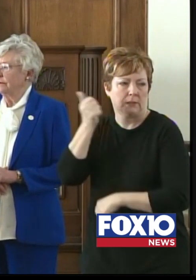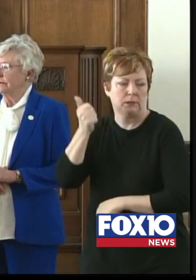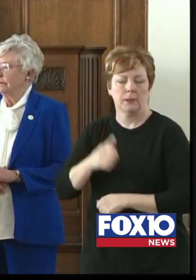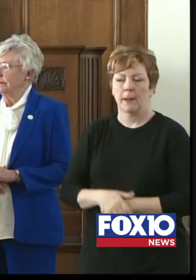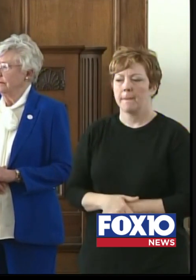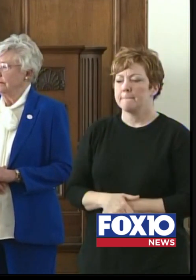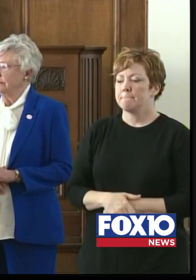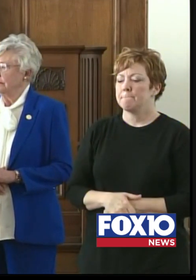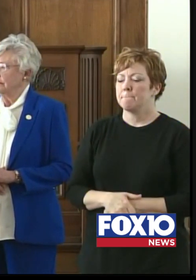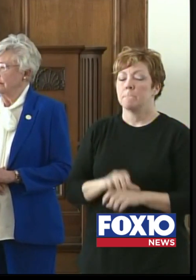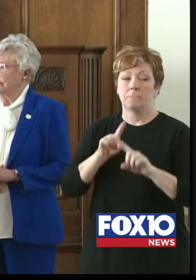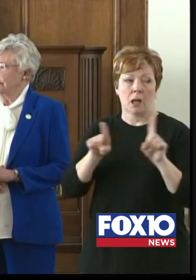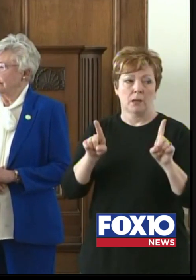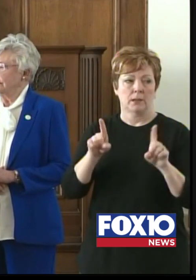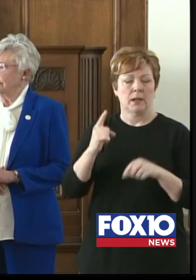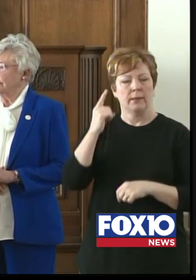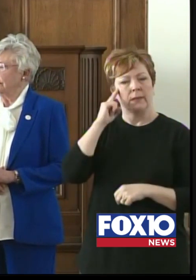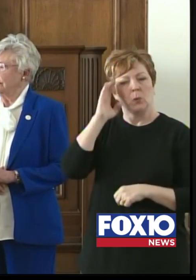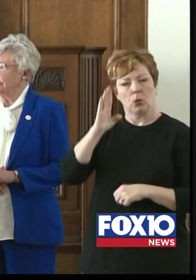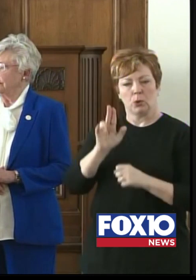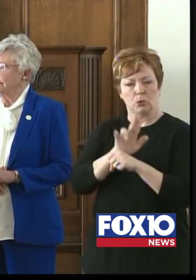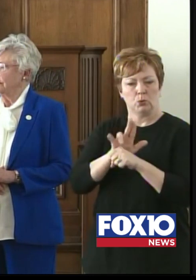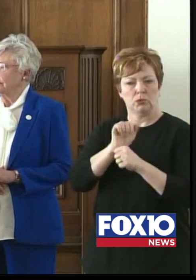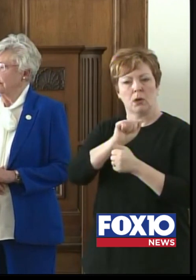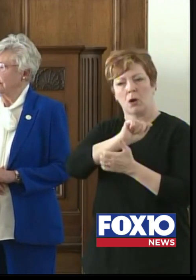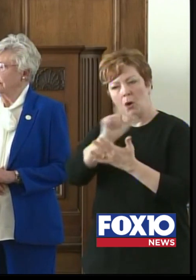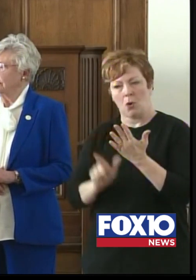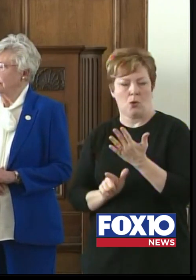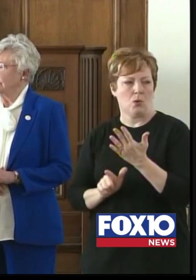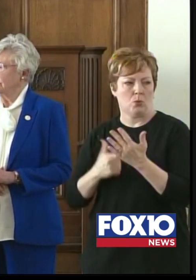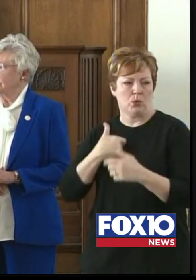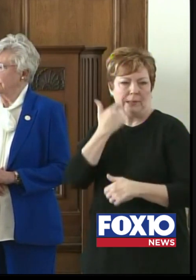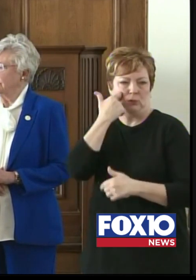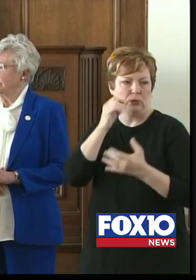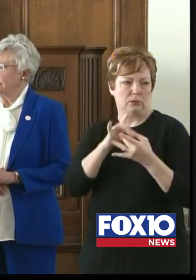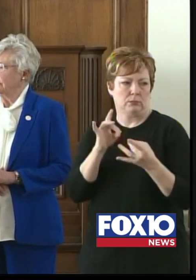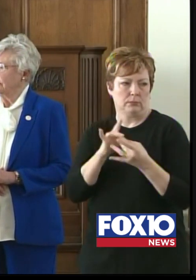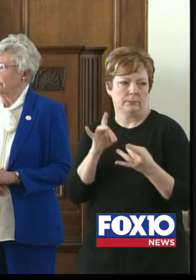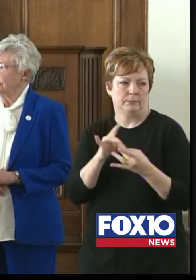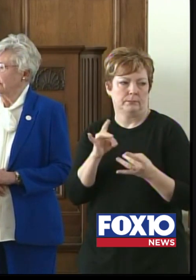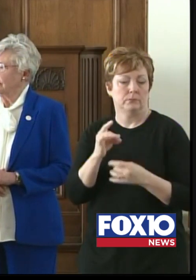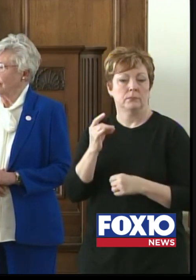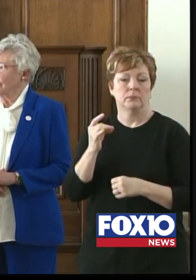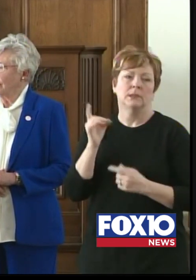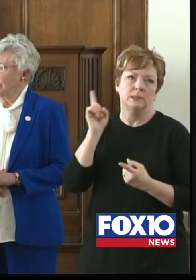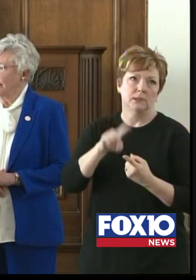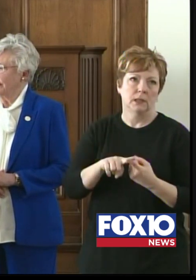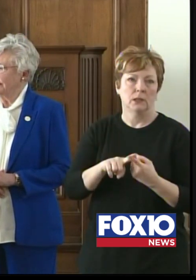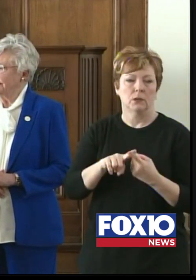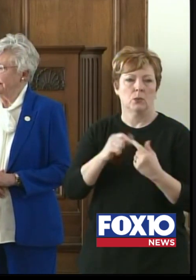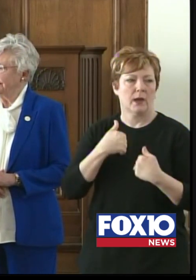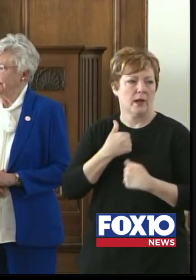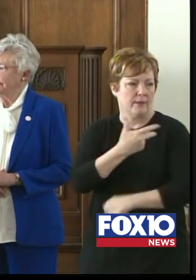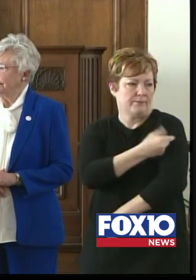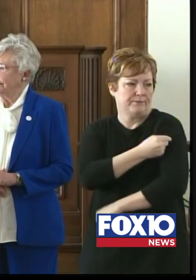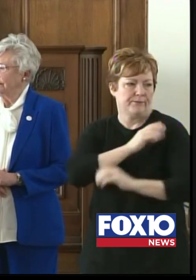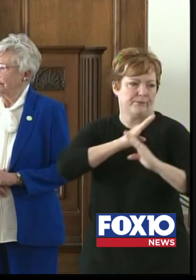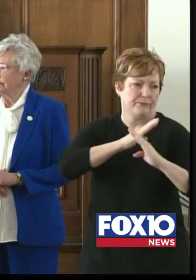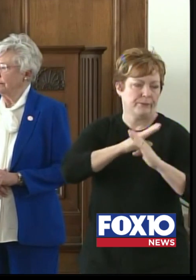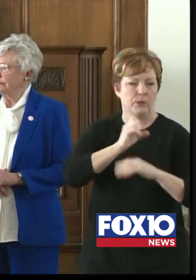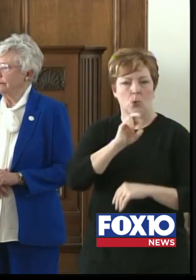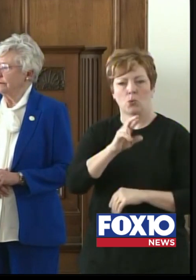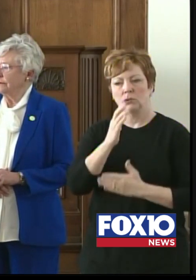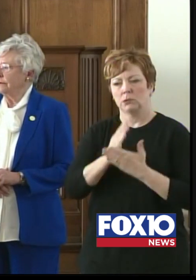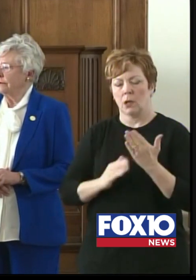I think we'll probably use some of all of those strategies because we'll have to until we have a vaccine or at least an effective treatment.